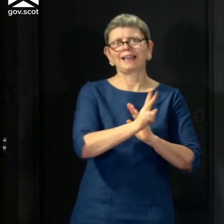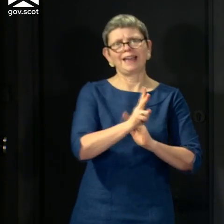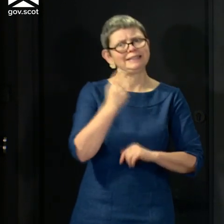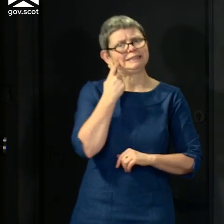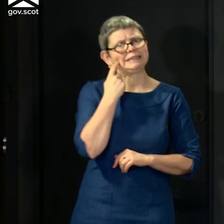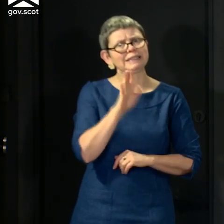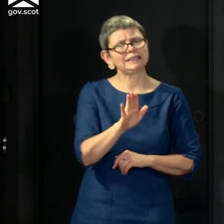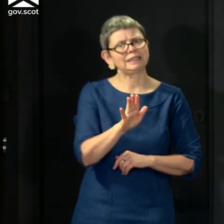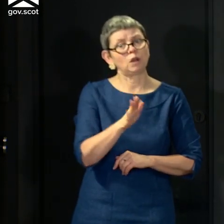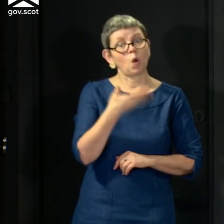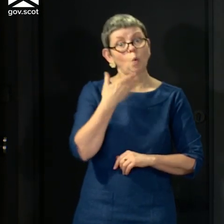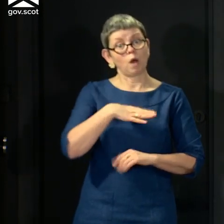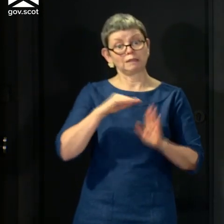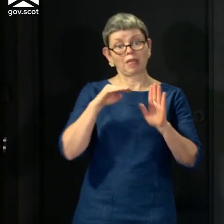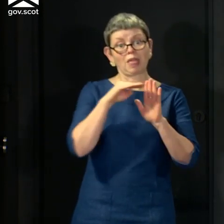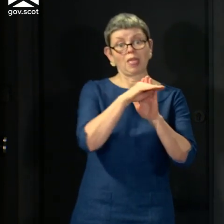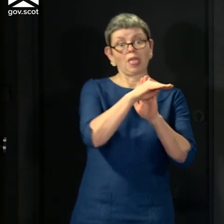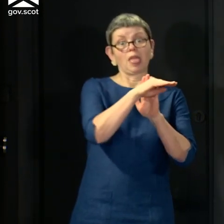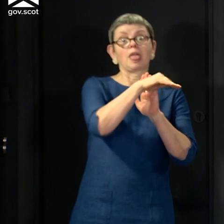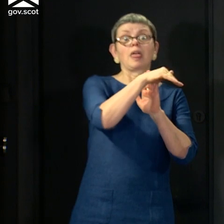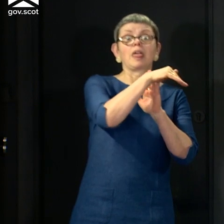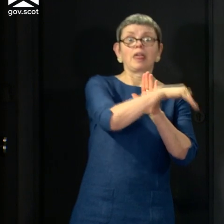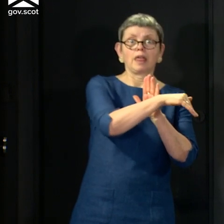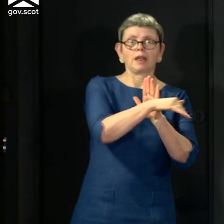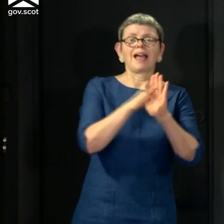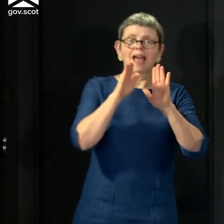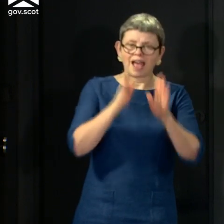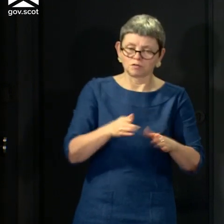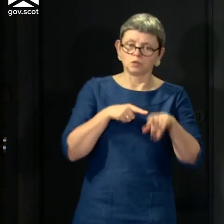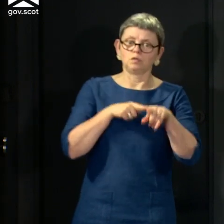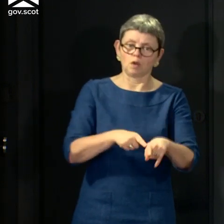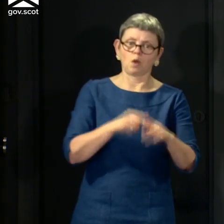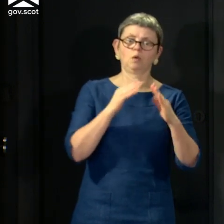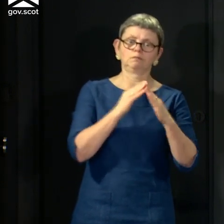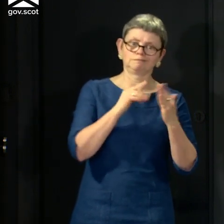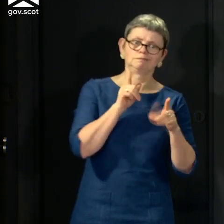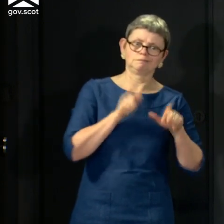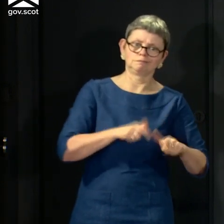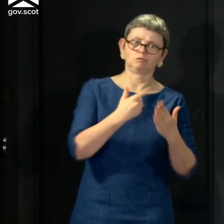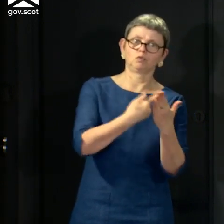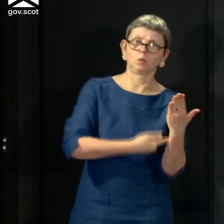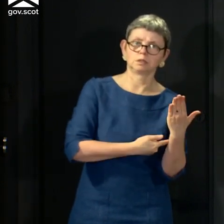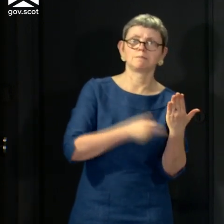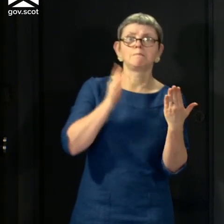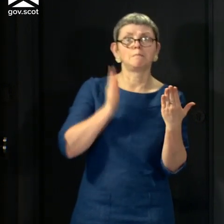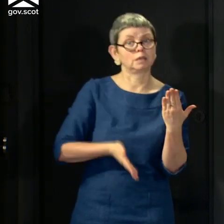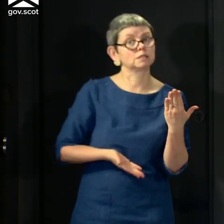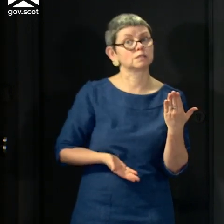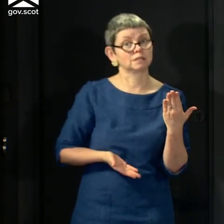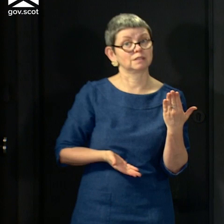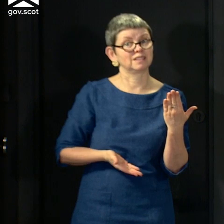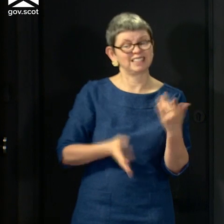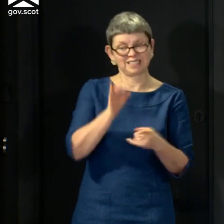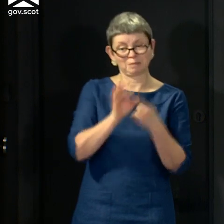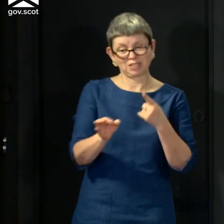to keep making this progress, the most important thing we have to keep doing right now is sticking with the rules. And I think particularly as we go into another